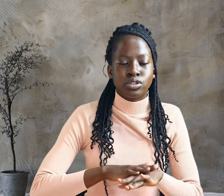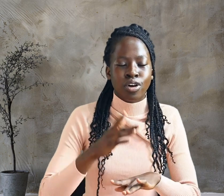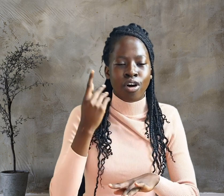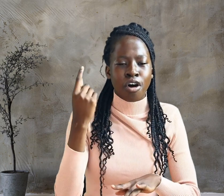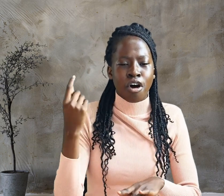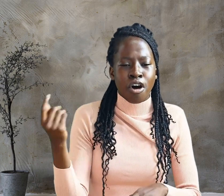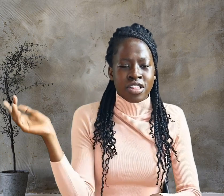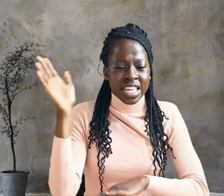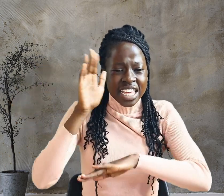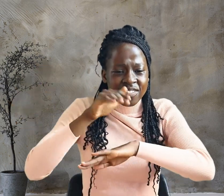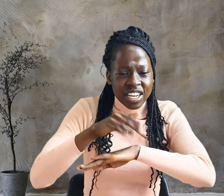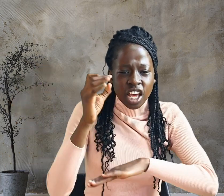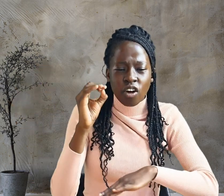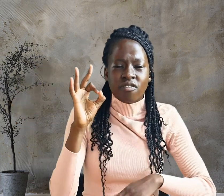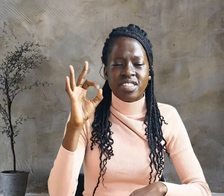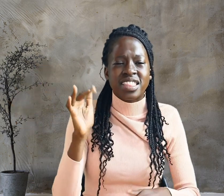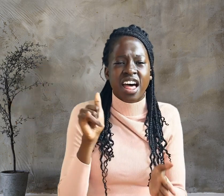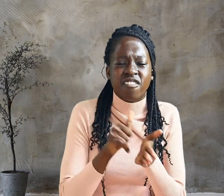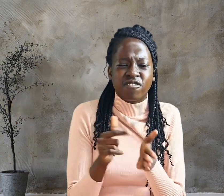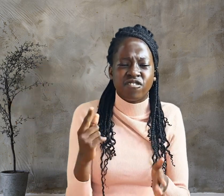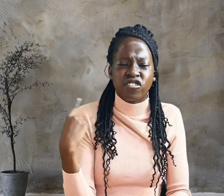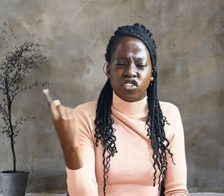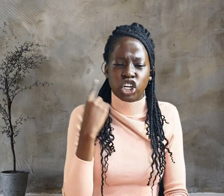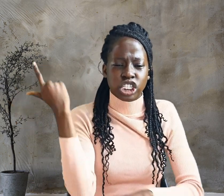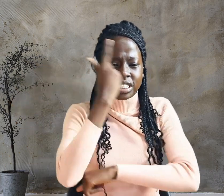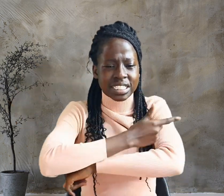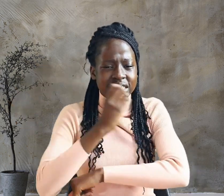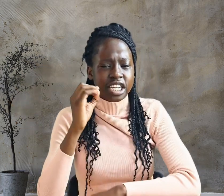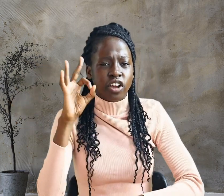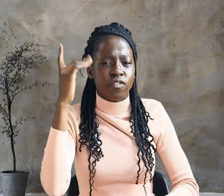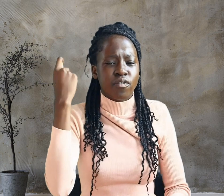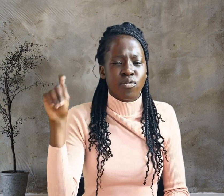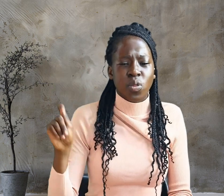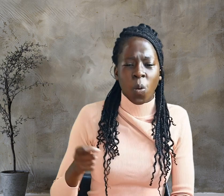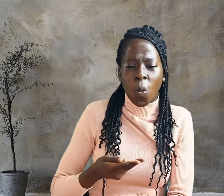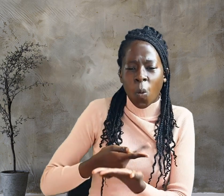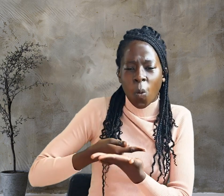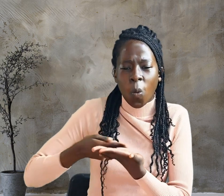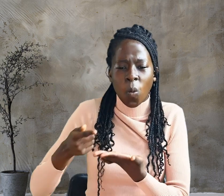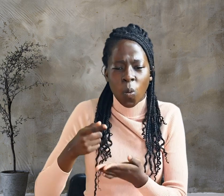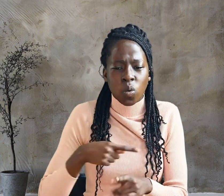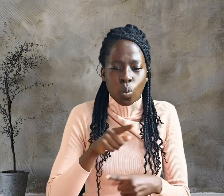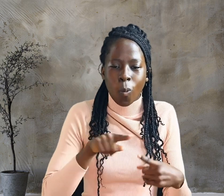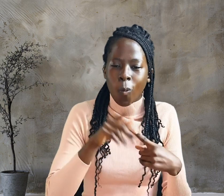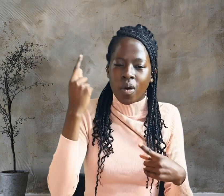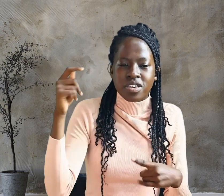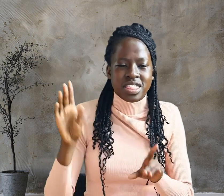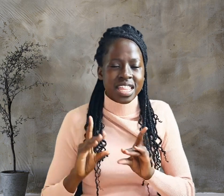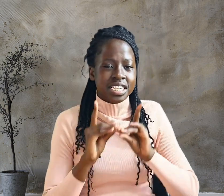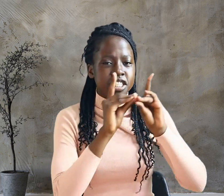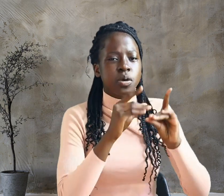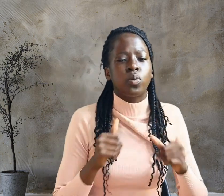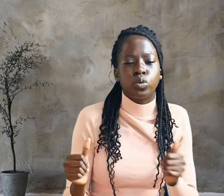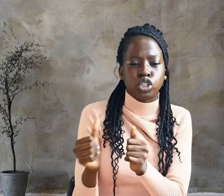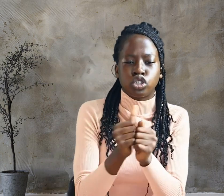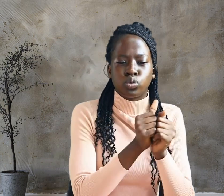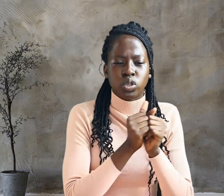On the evening of that first day of the week, when the disciples were together, with the doors